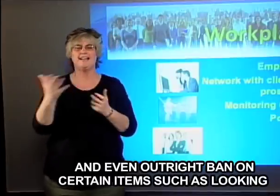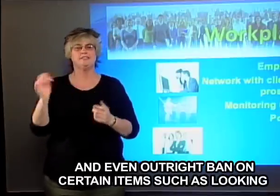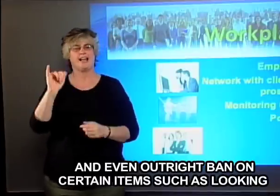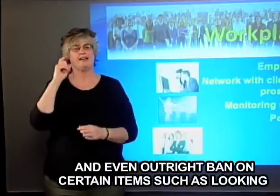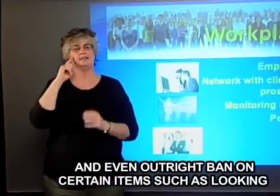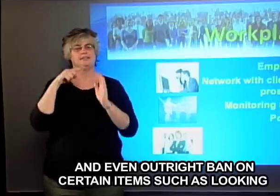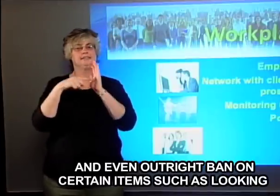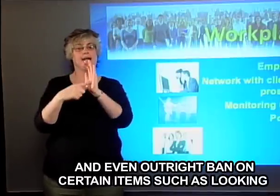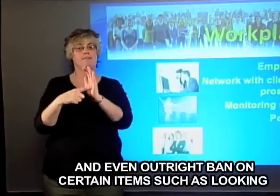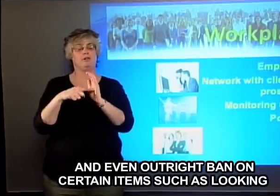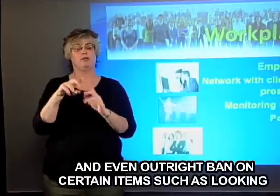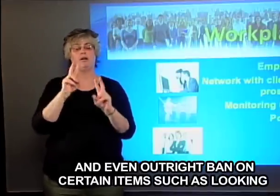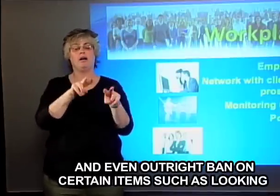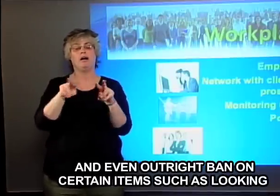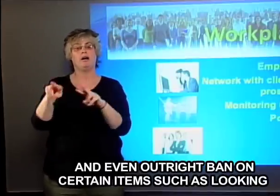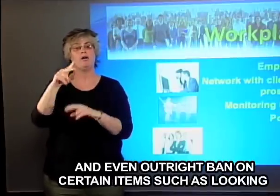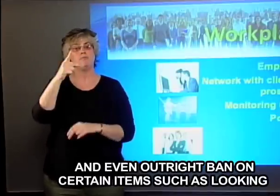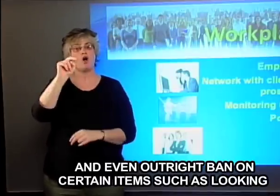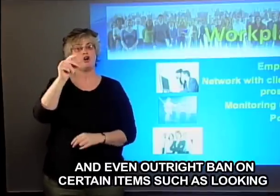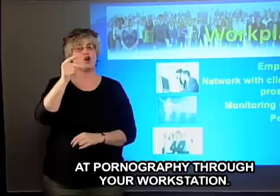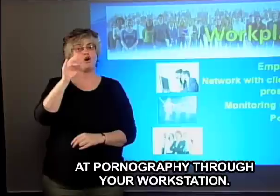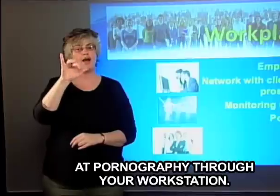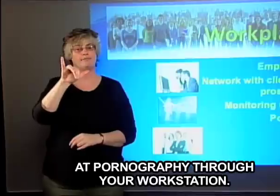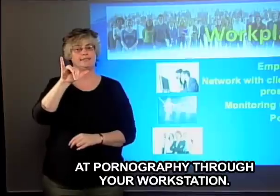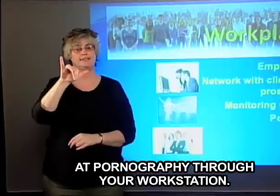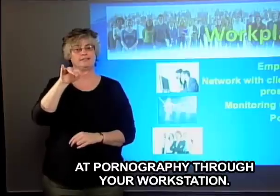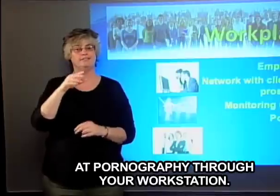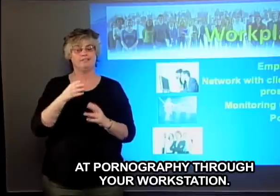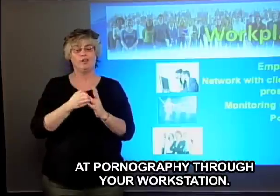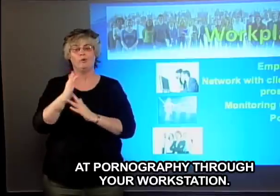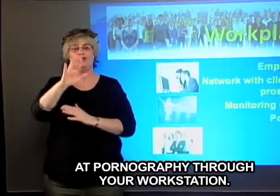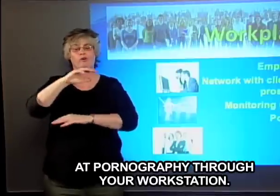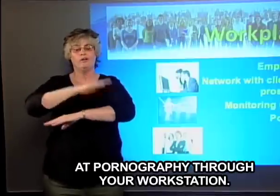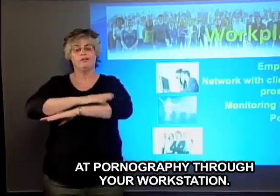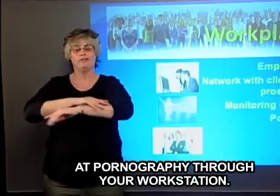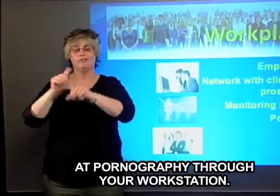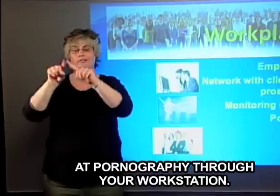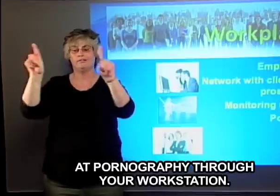on certain items such as looking at pornography through your workstation.